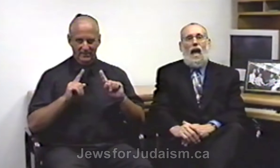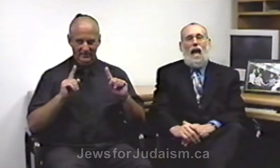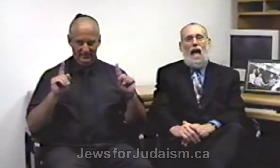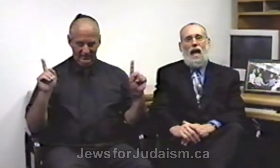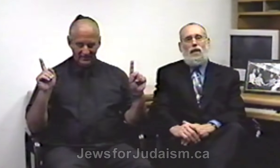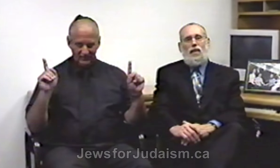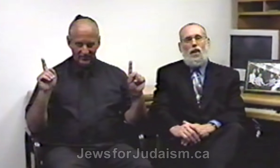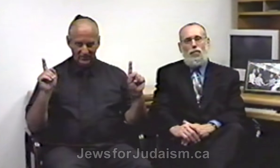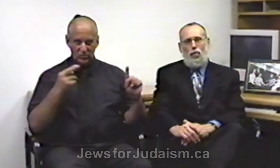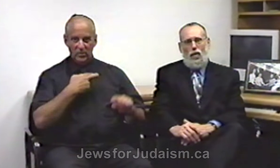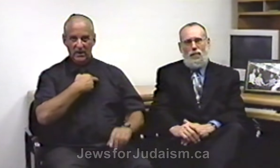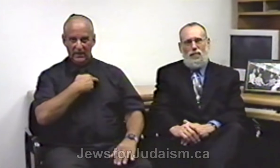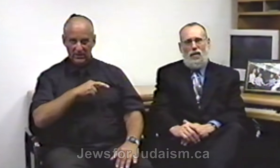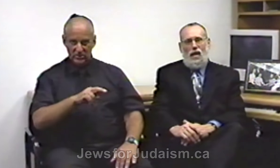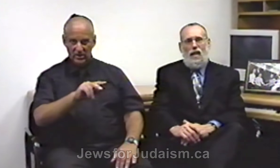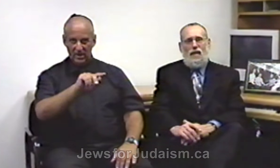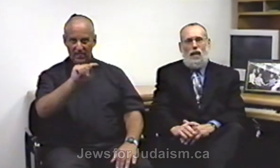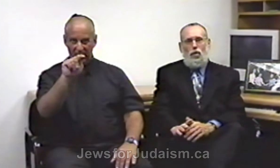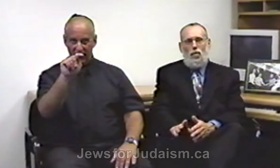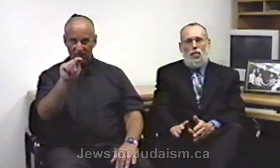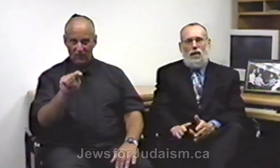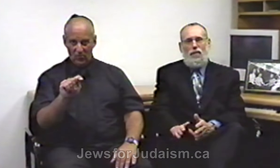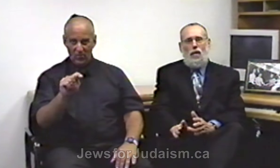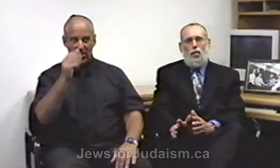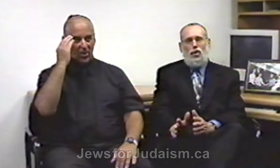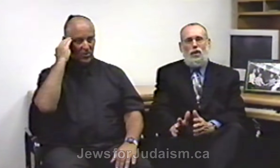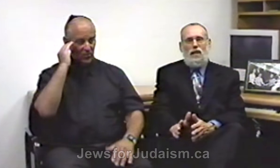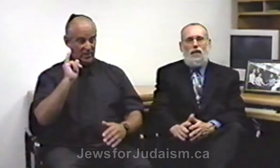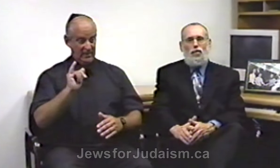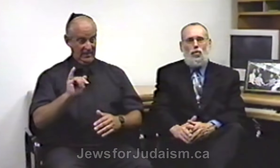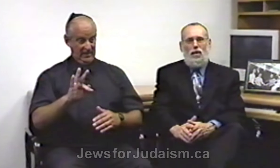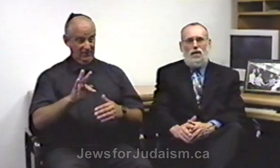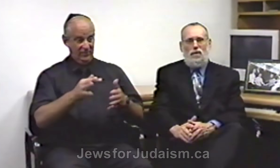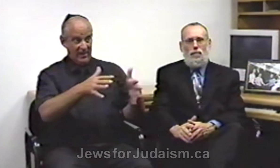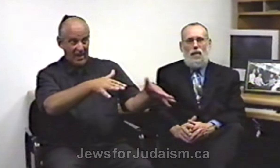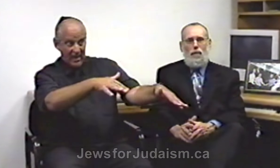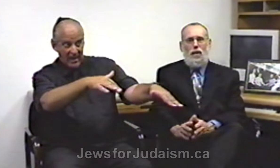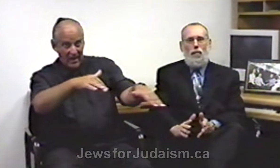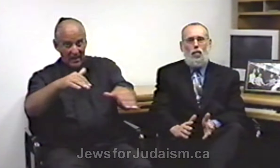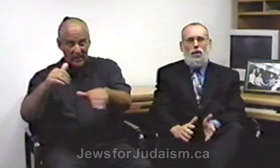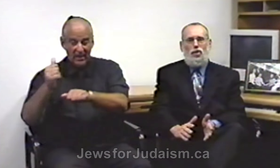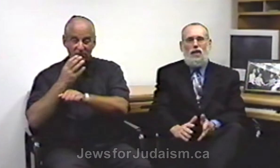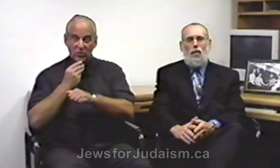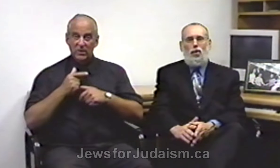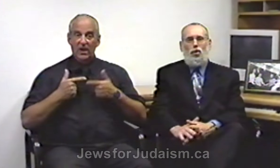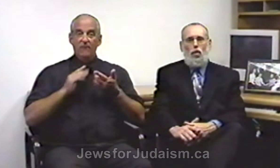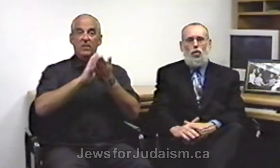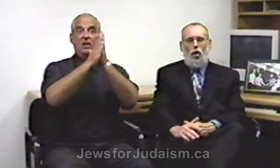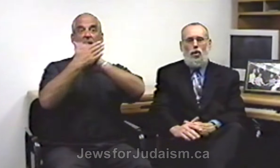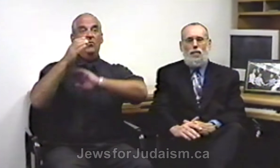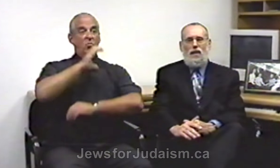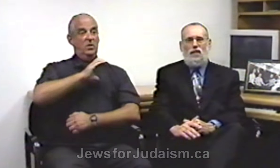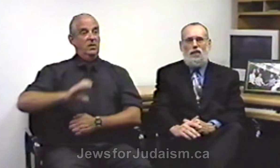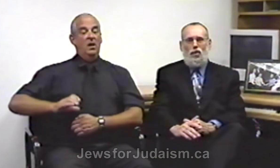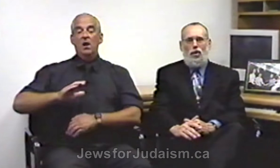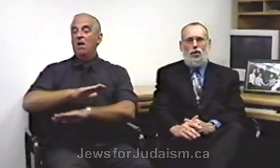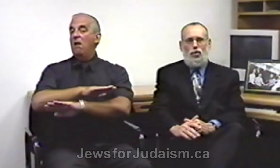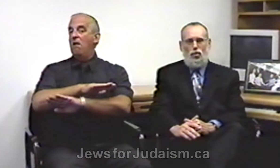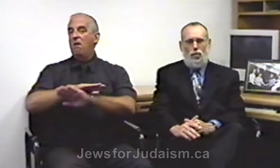and therefore, they knew that if they were to leave Judaism and become Christian, they would no longer be considered a Jew.